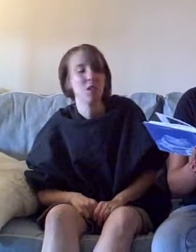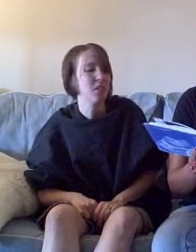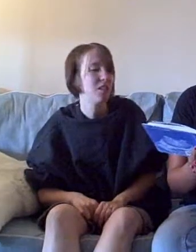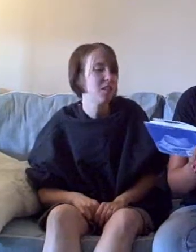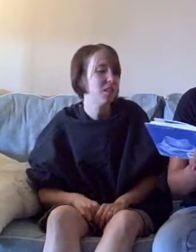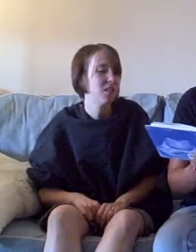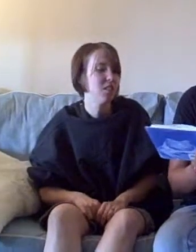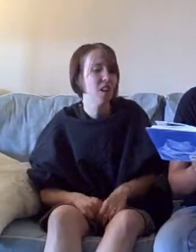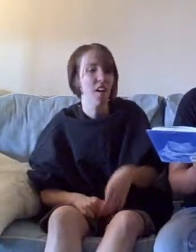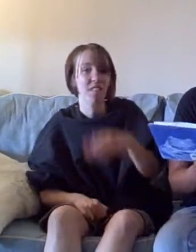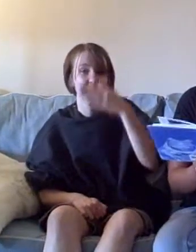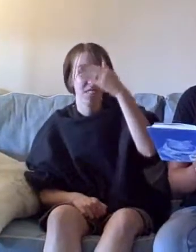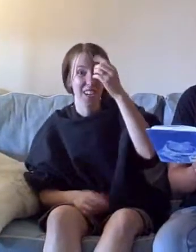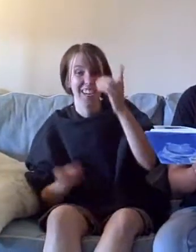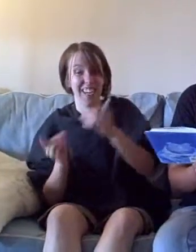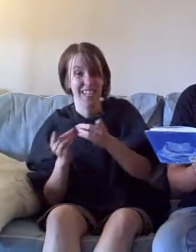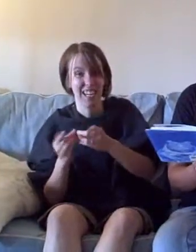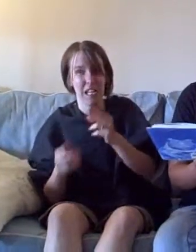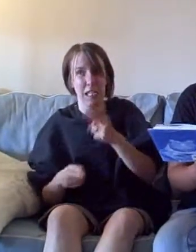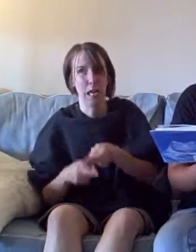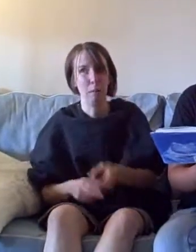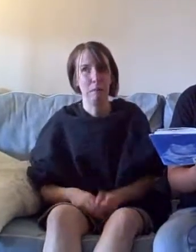You could forget your date's name.